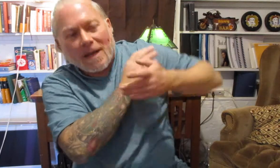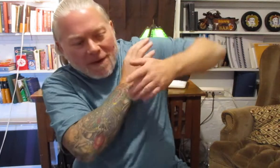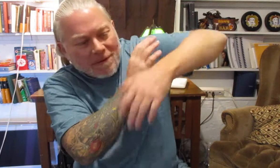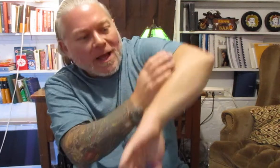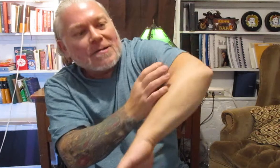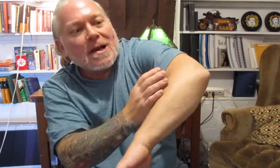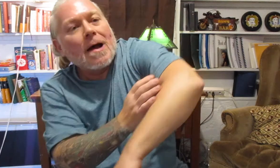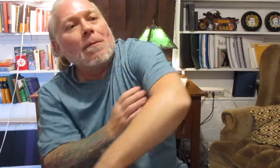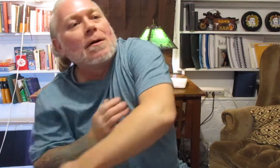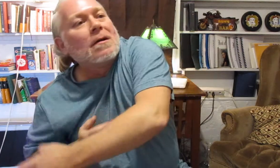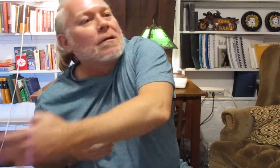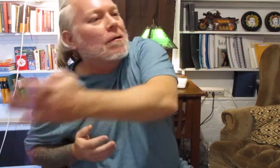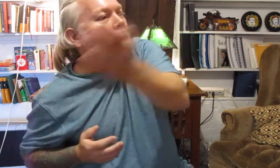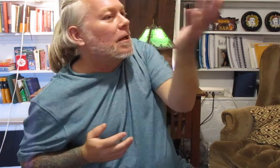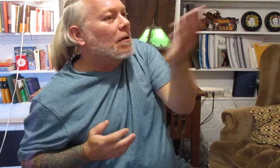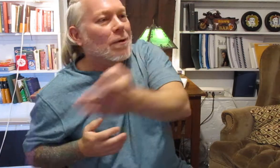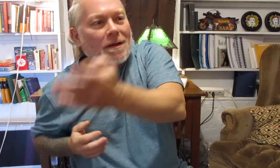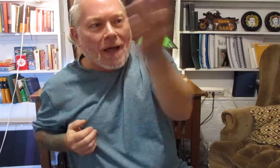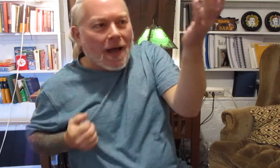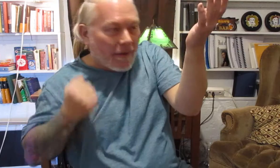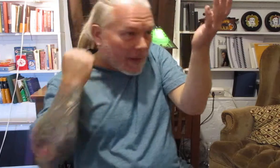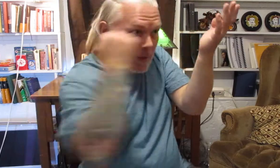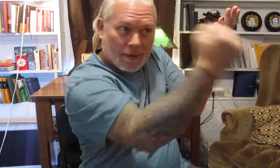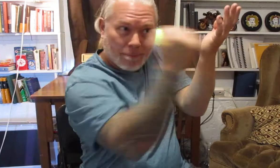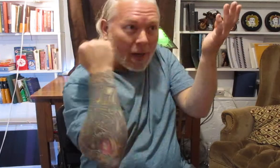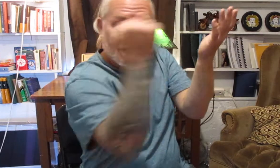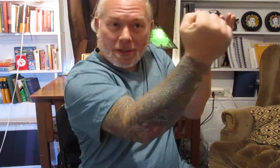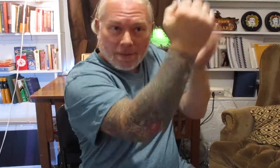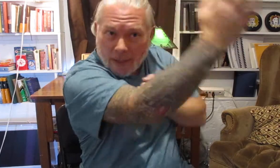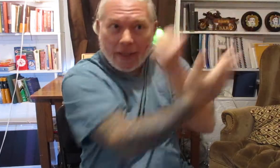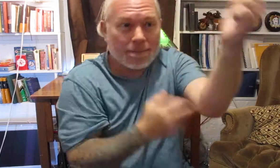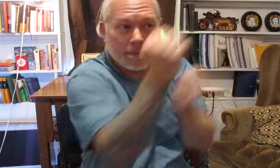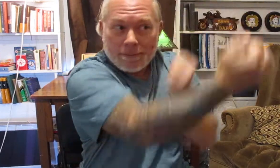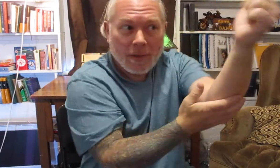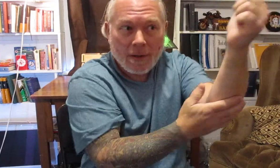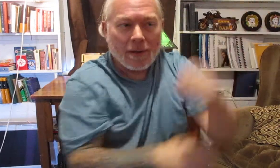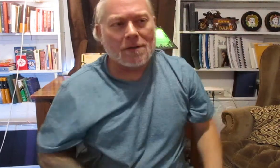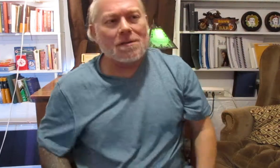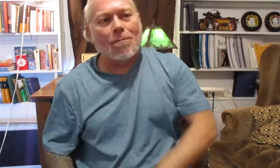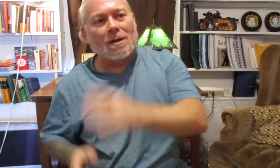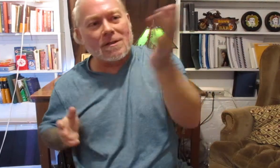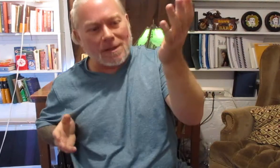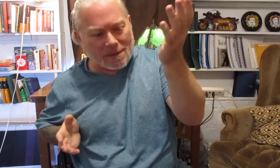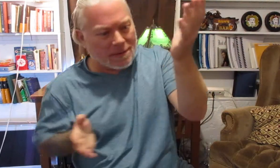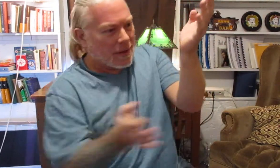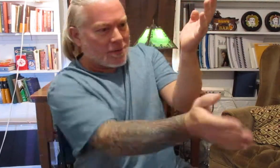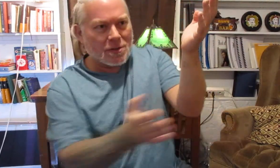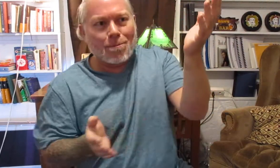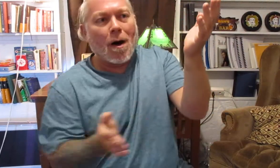after that jam you're getting rid of that and then punching hitting not so much of this just palm